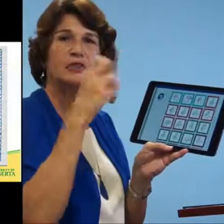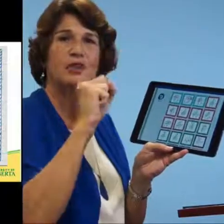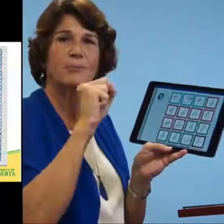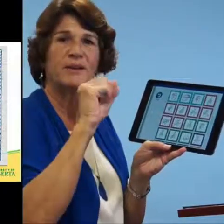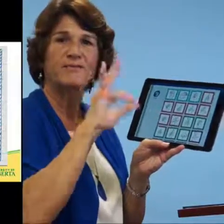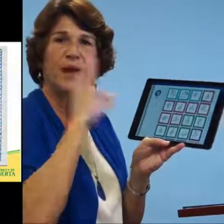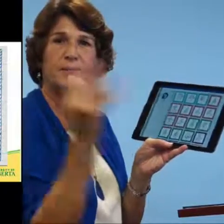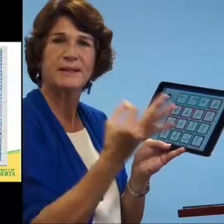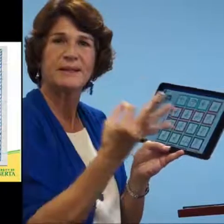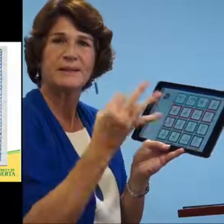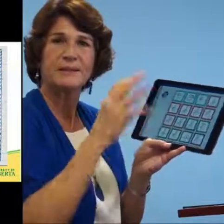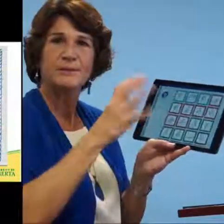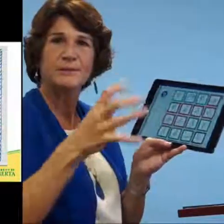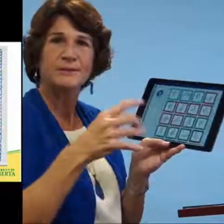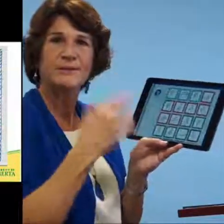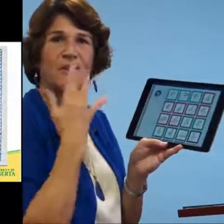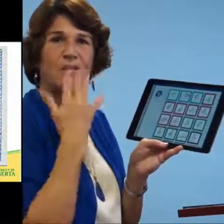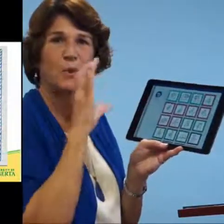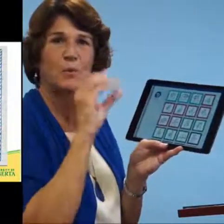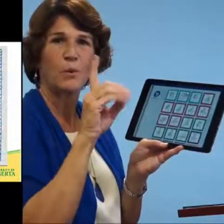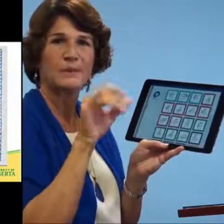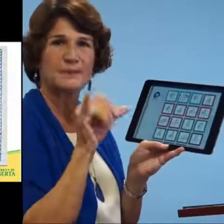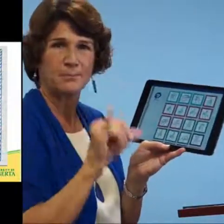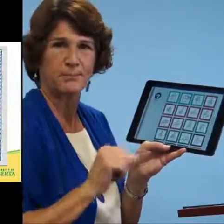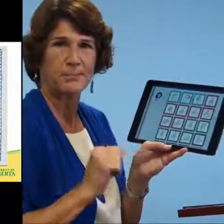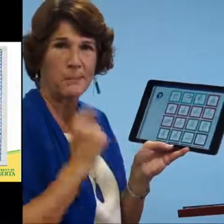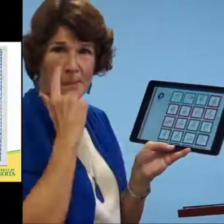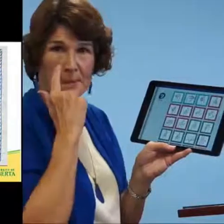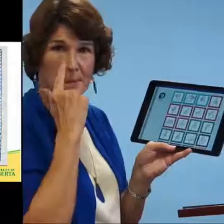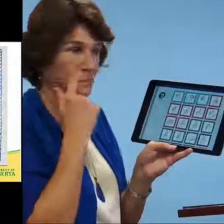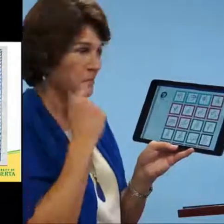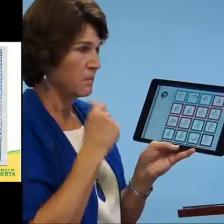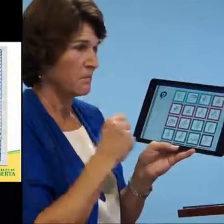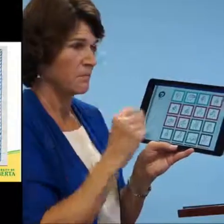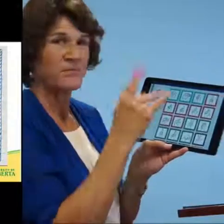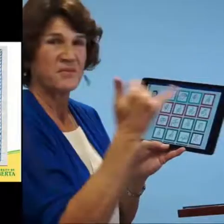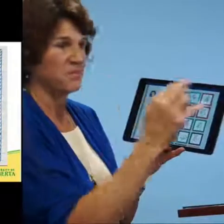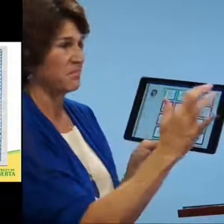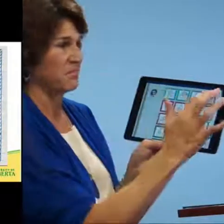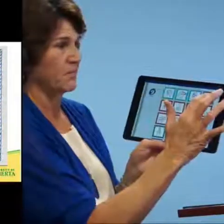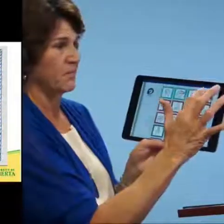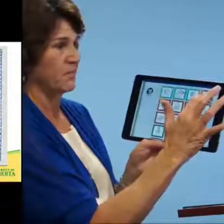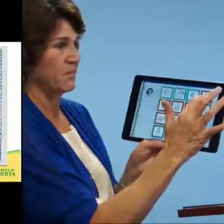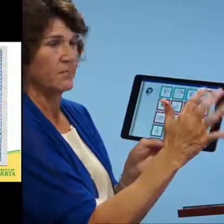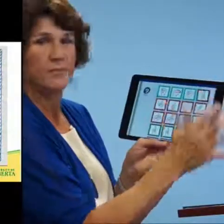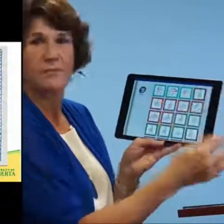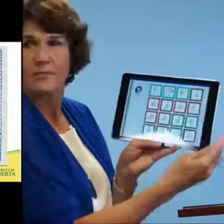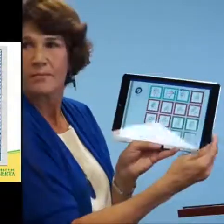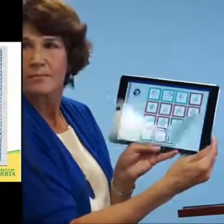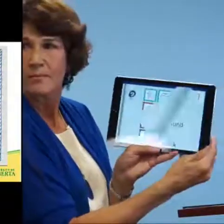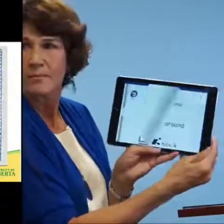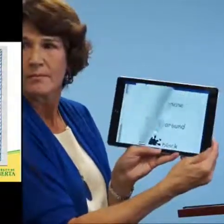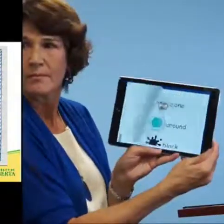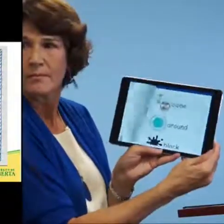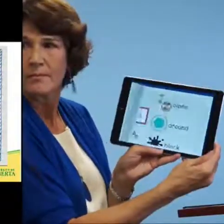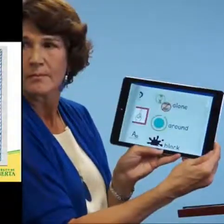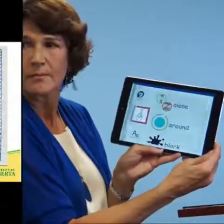color coded to match with the family of handshapes that I showed you on the poster earlier. So I'll pick the